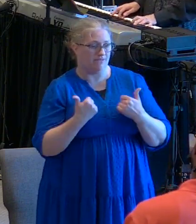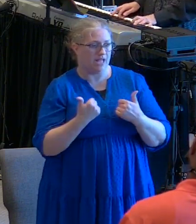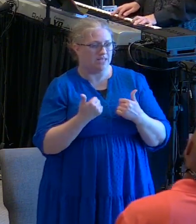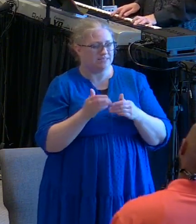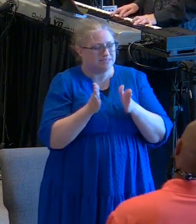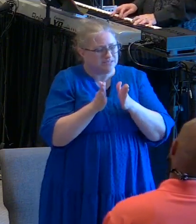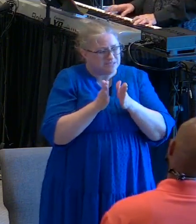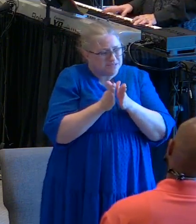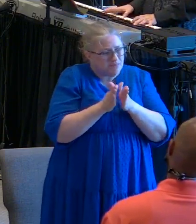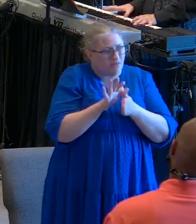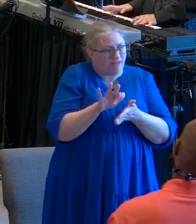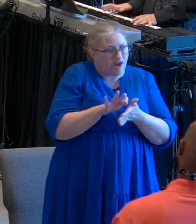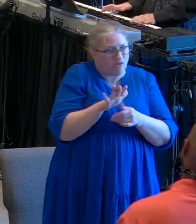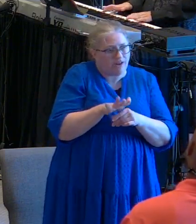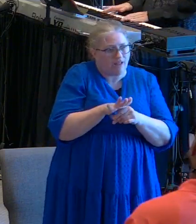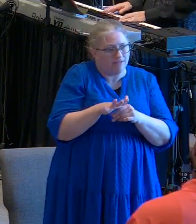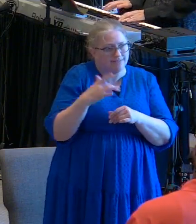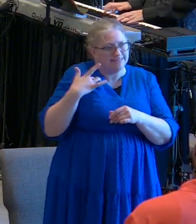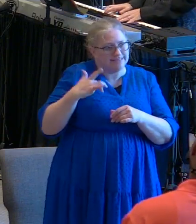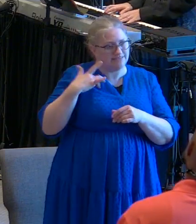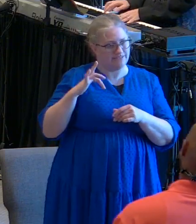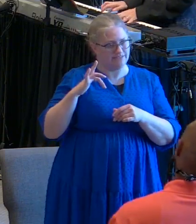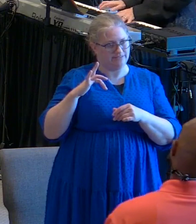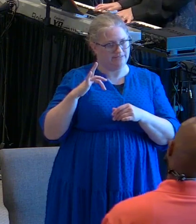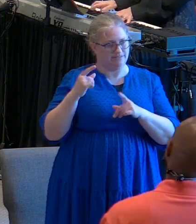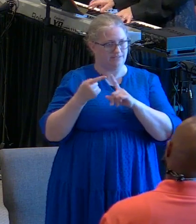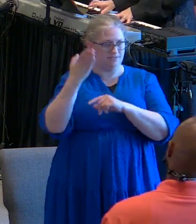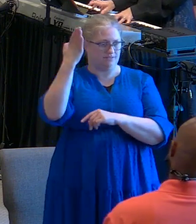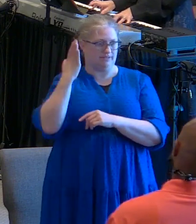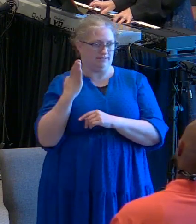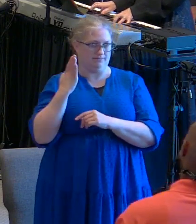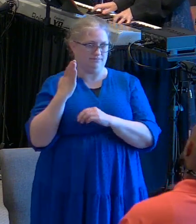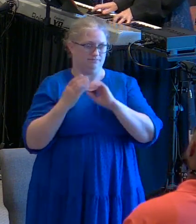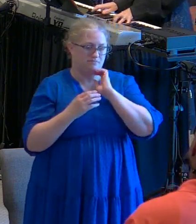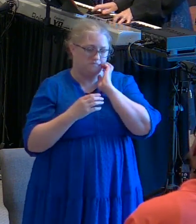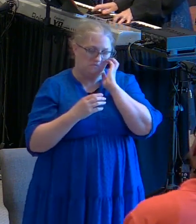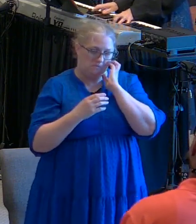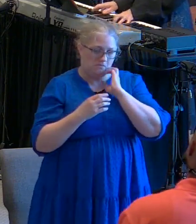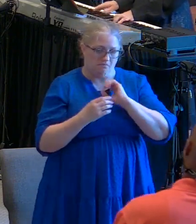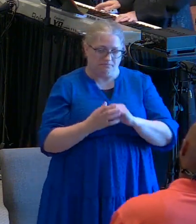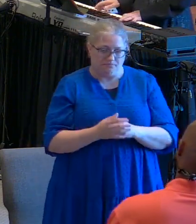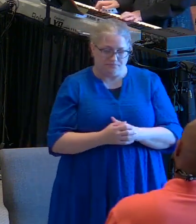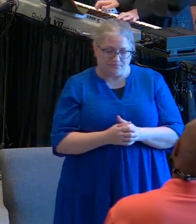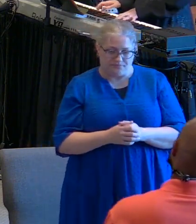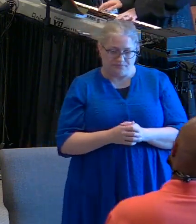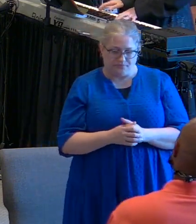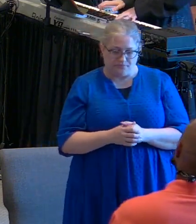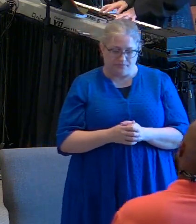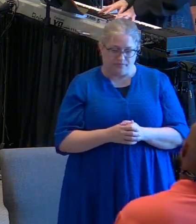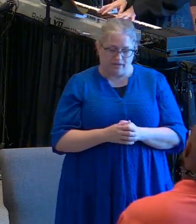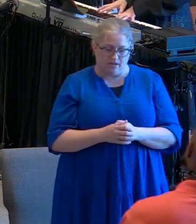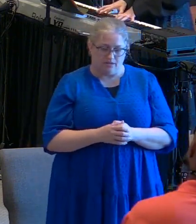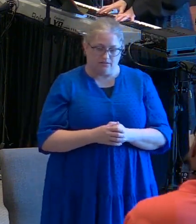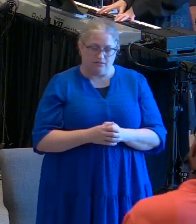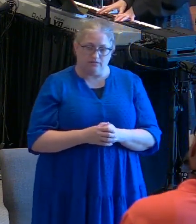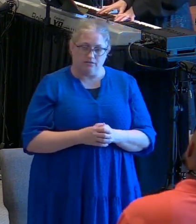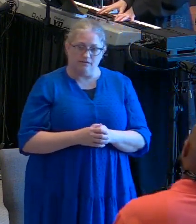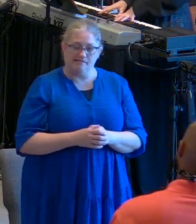pero dentro en todo tu ser hay un pequeño pedazo sensible